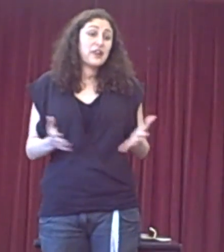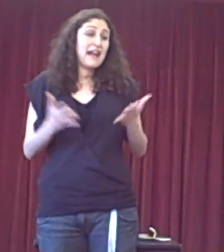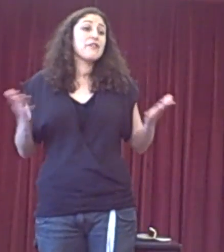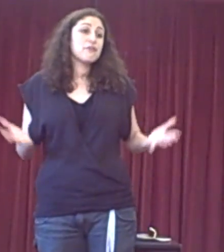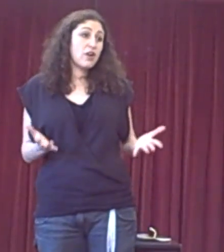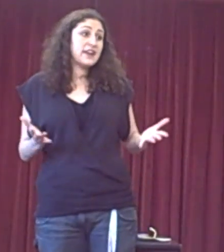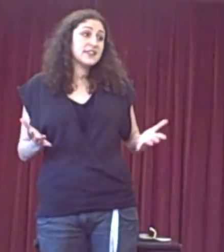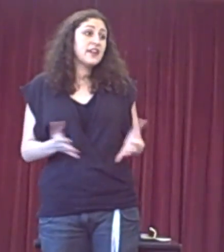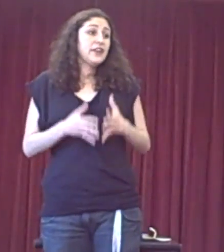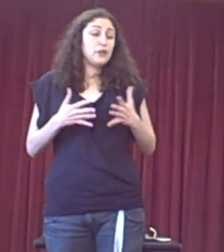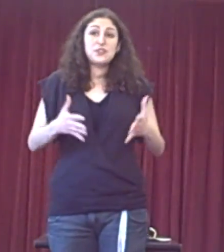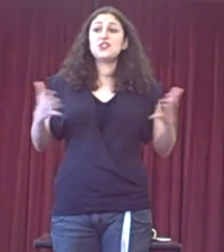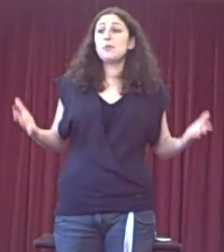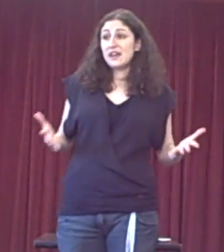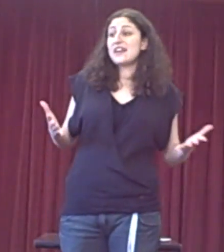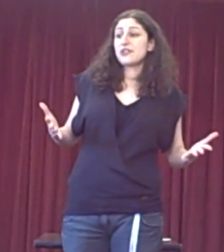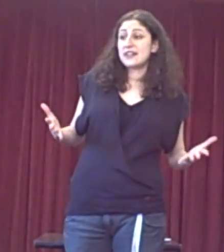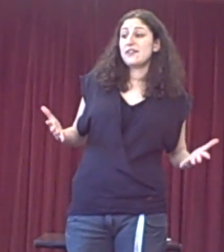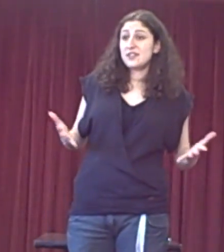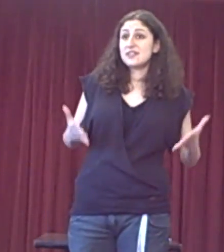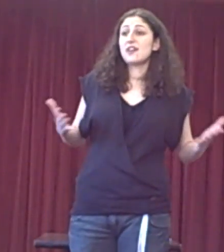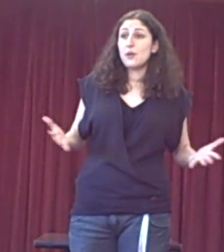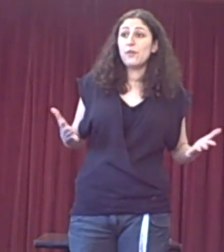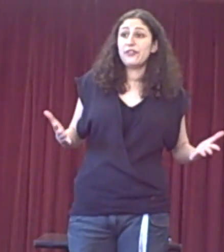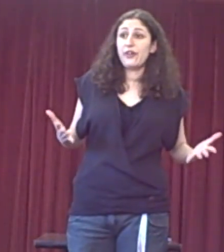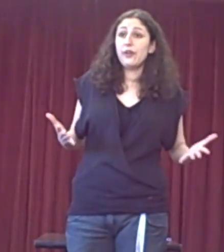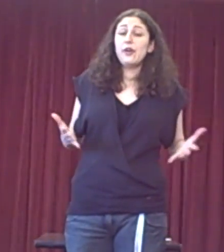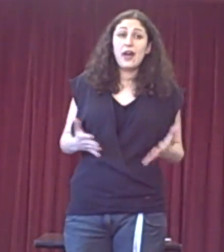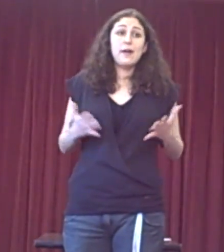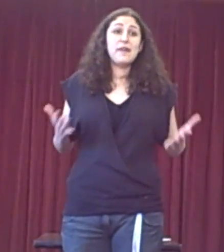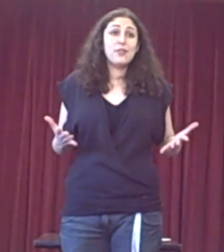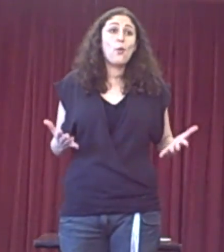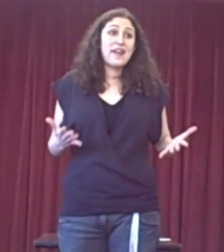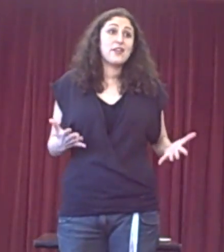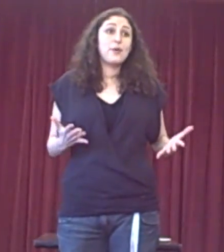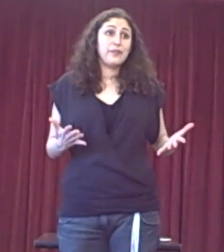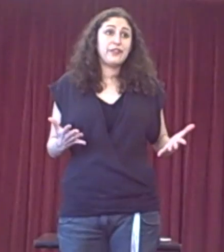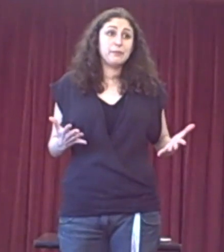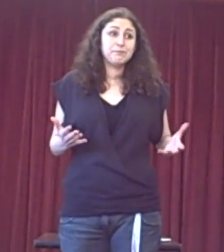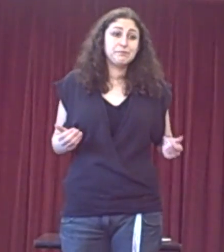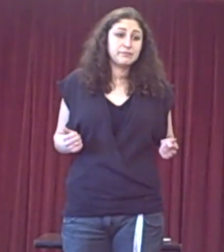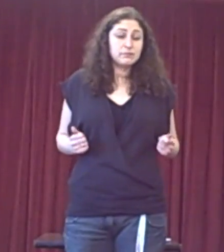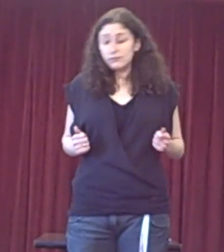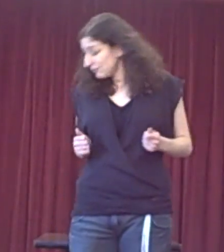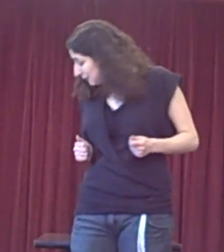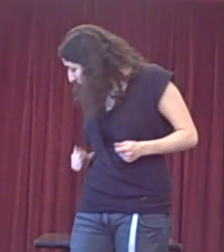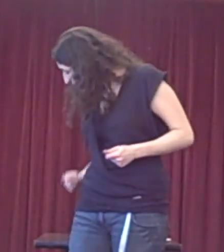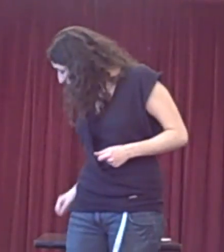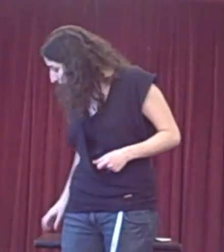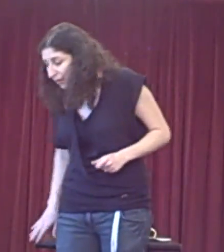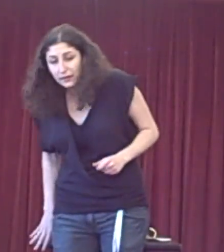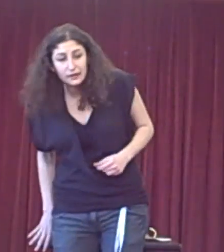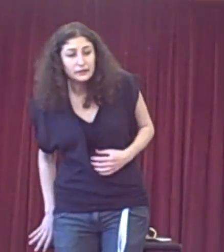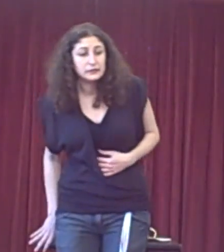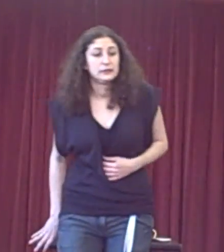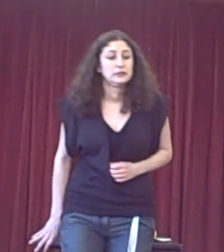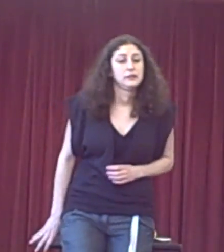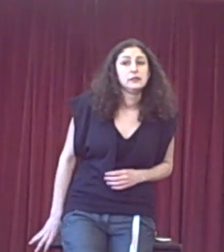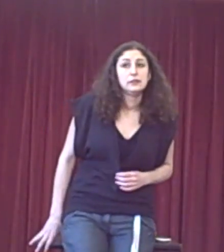going to have the right to pursue the leisure activities that I want to in the way that I want to. For the people who are alive and all the time. We